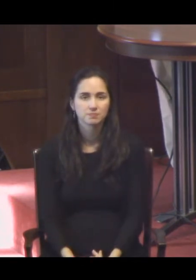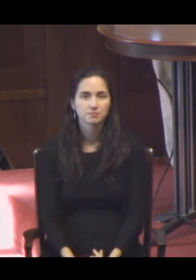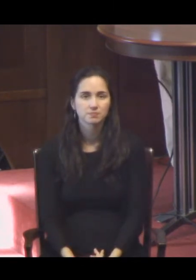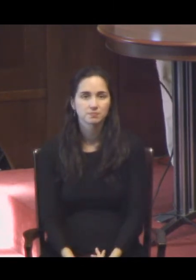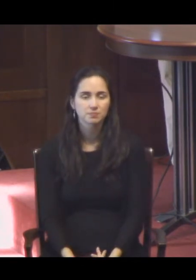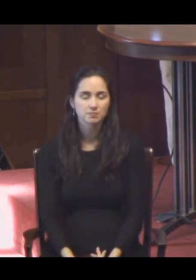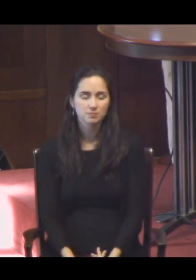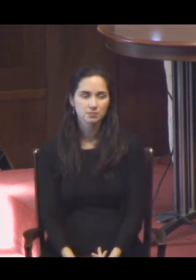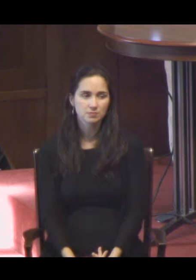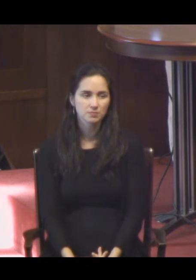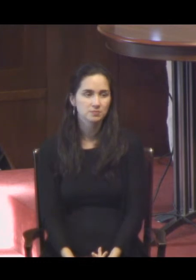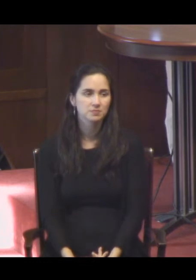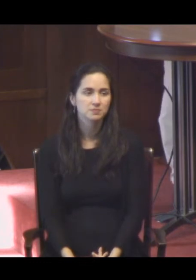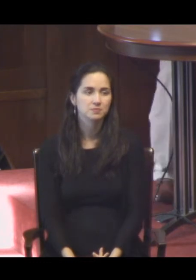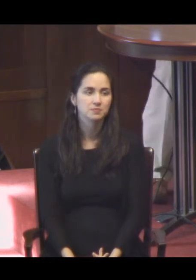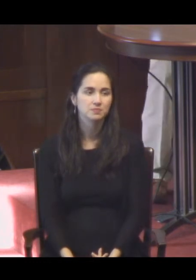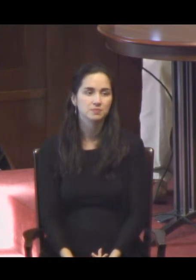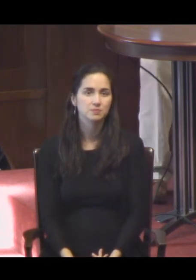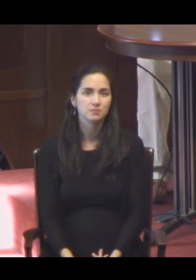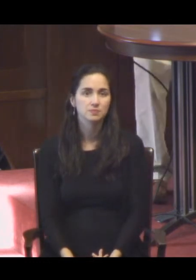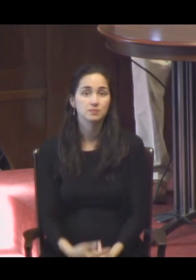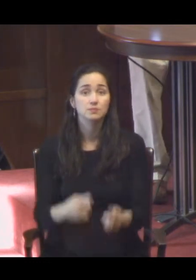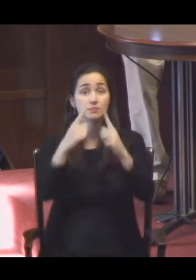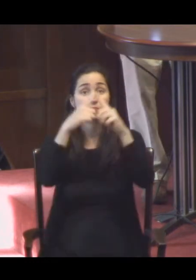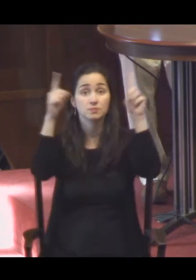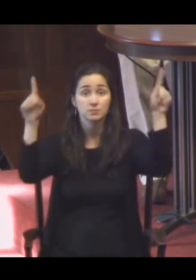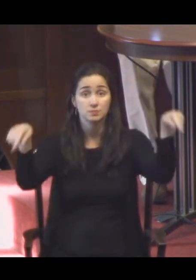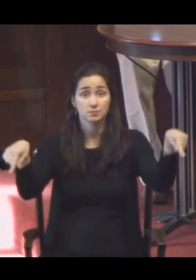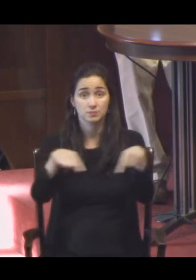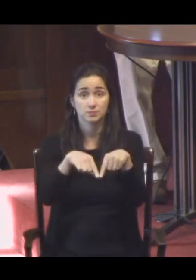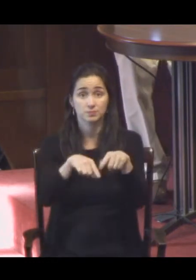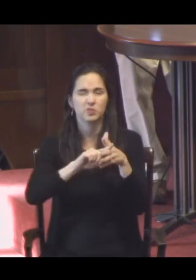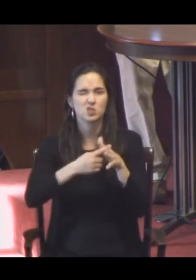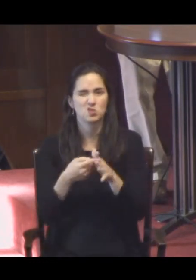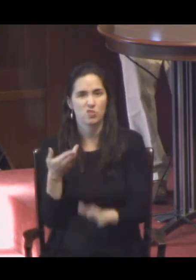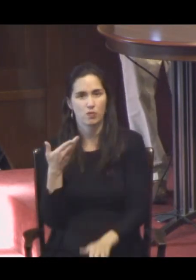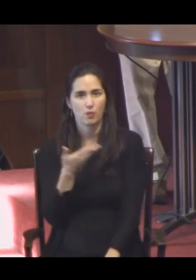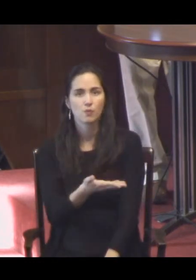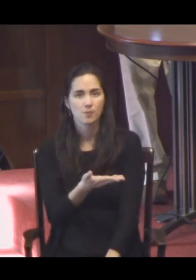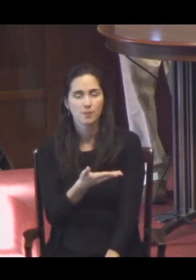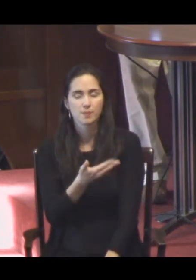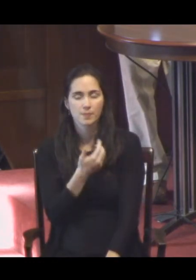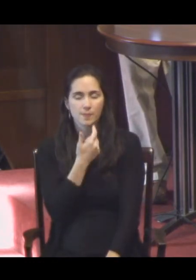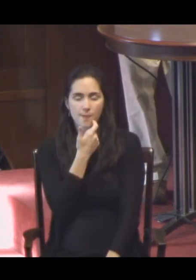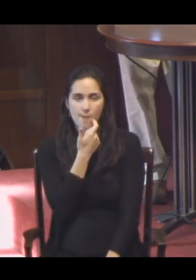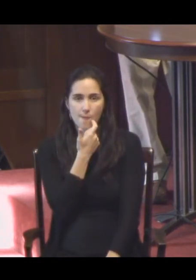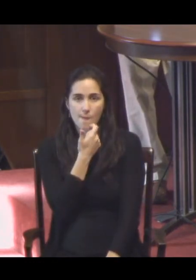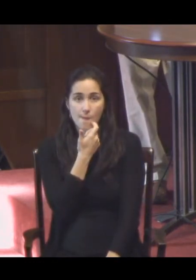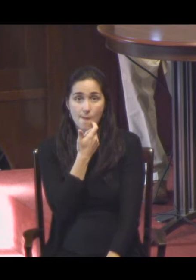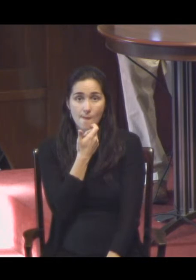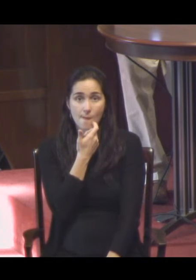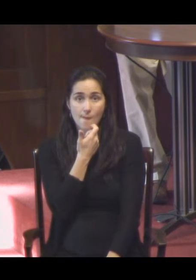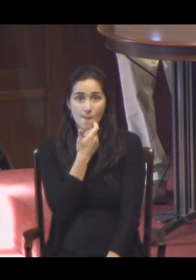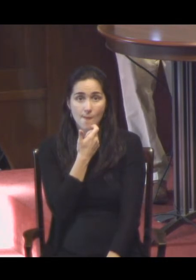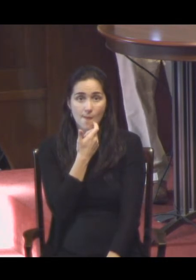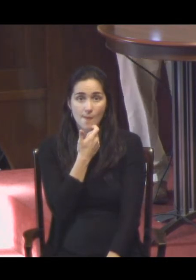So I have this on the screen. And this is what I'd like to start with tonight in my talk. From Hans Urs von Balthasar.